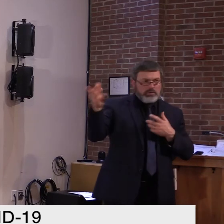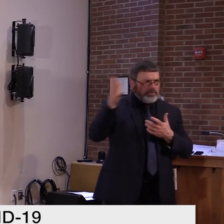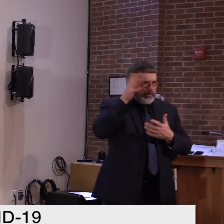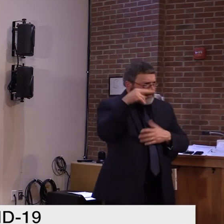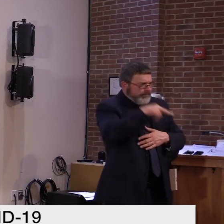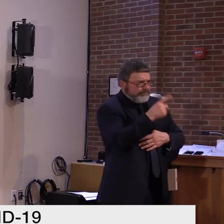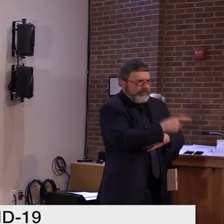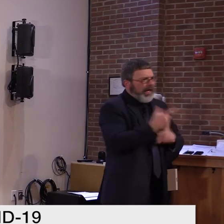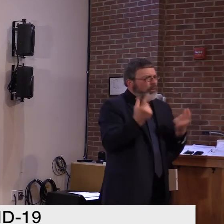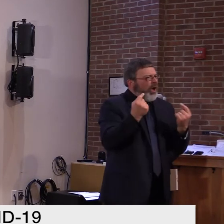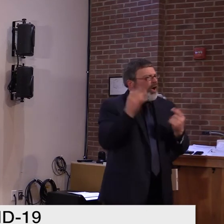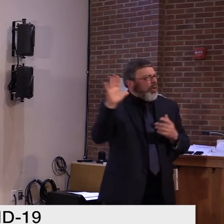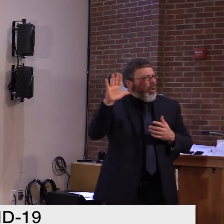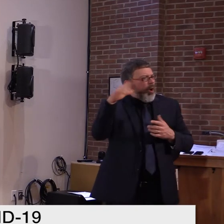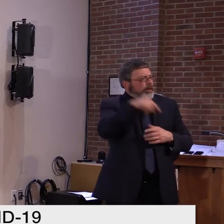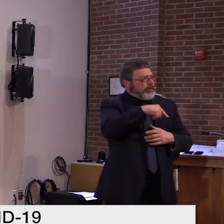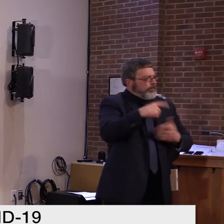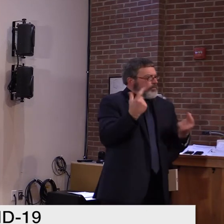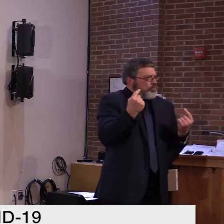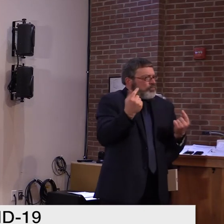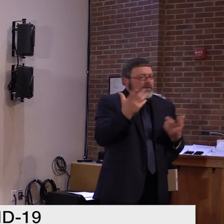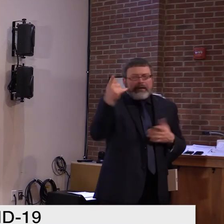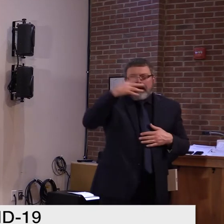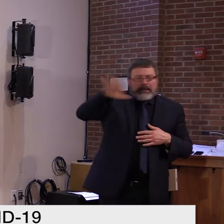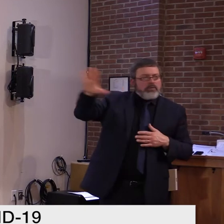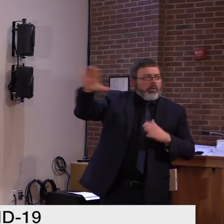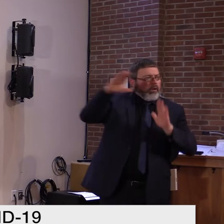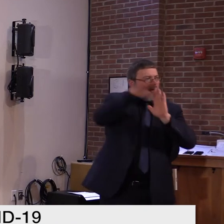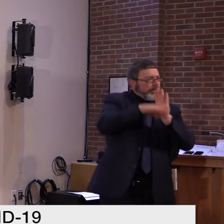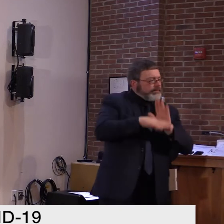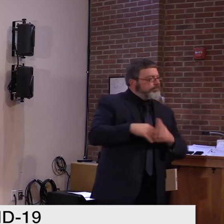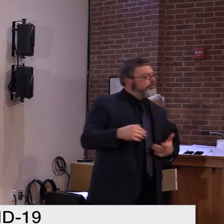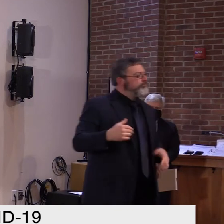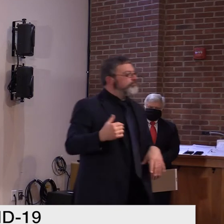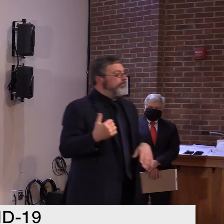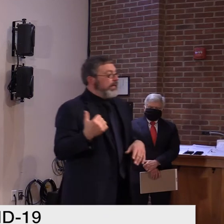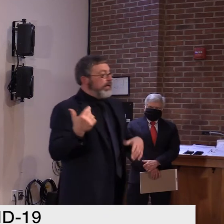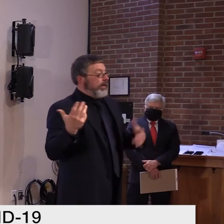I might ask maybe commissioner Sherling, he wants to weigh in on any of this at this point.